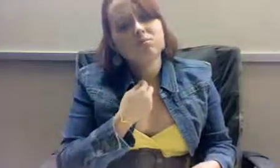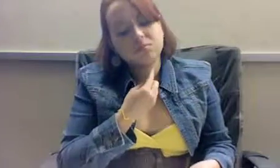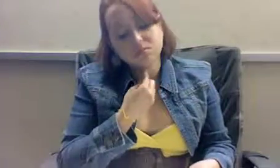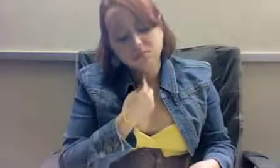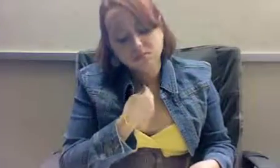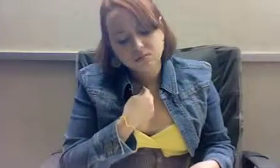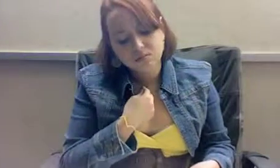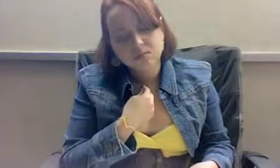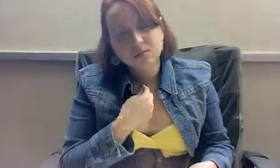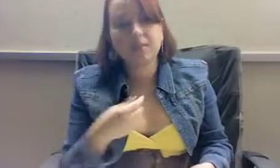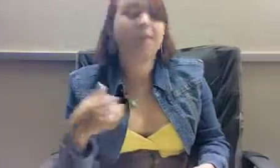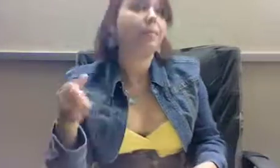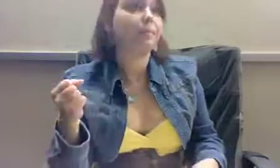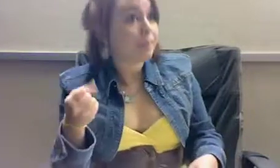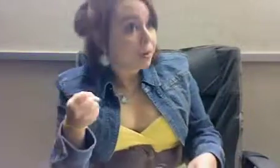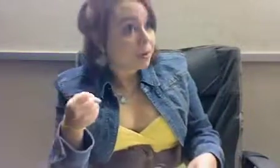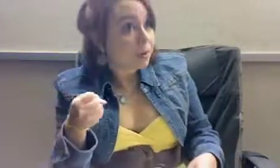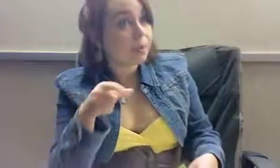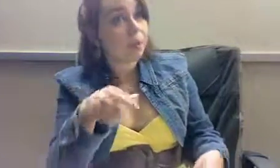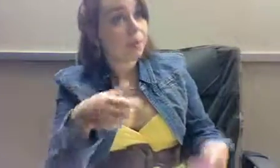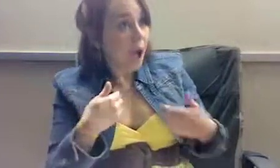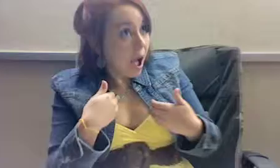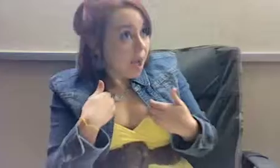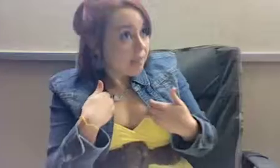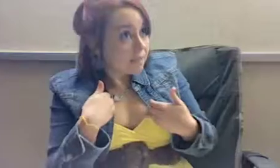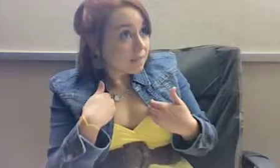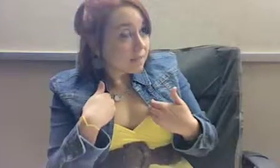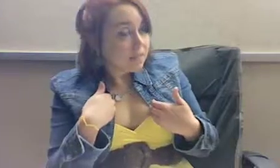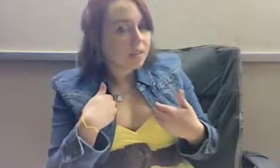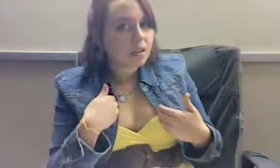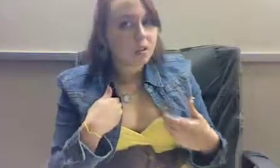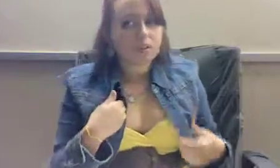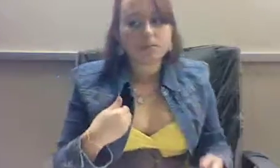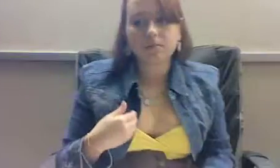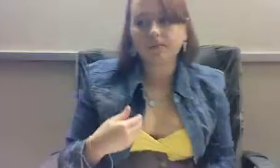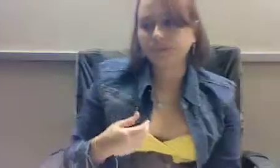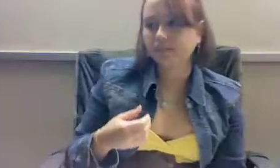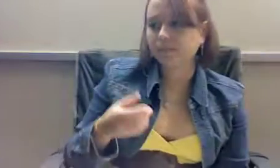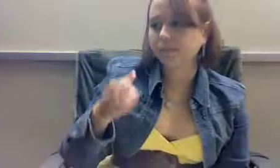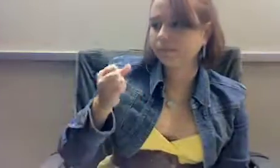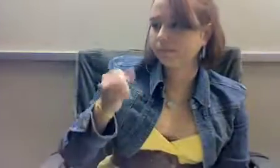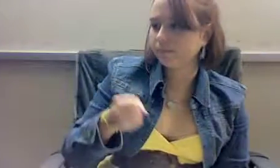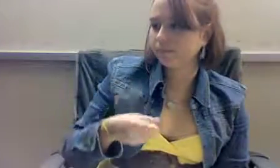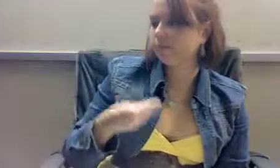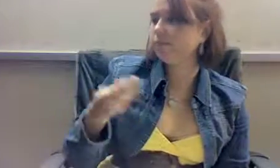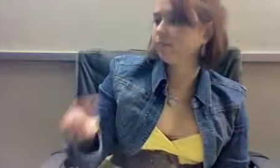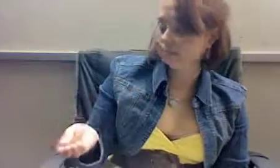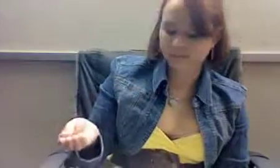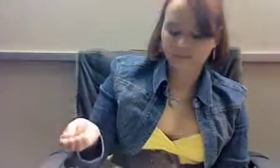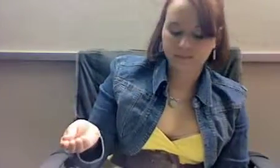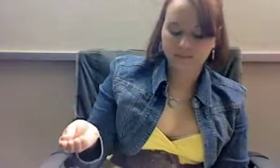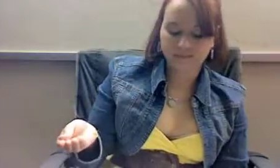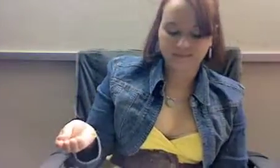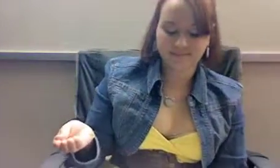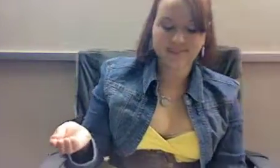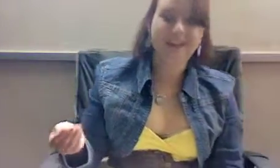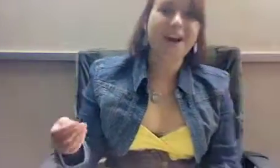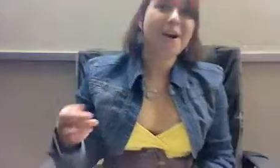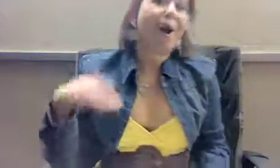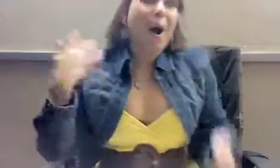him again. Right, okay. I'll do that. And then whenever Alice knew something, she raised